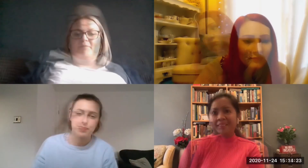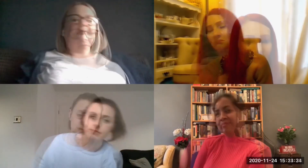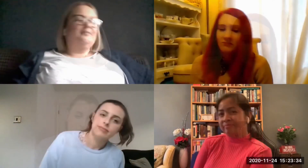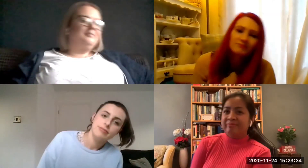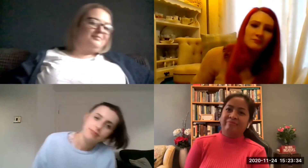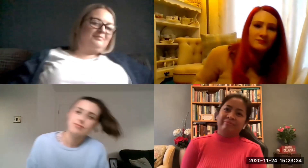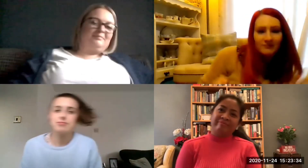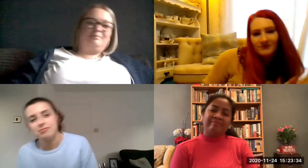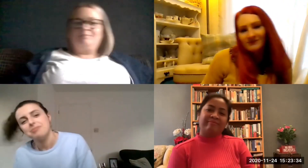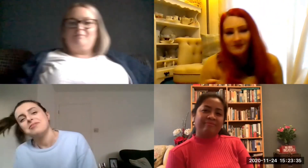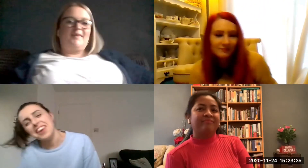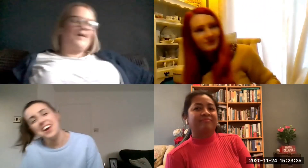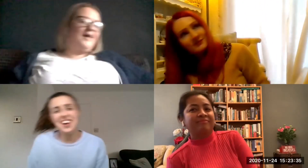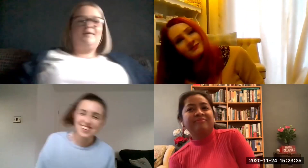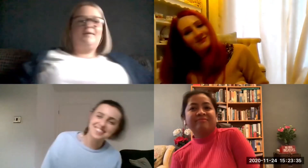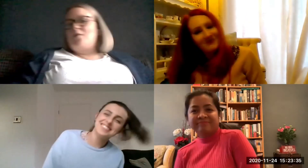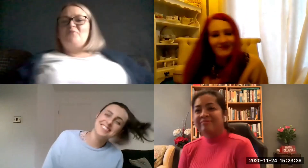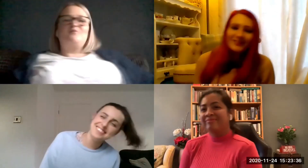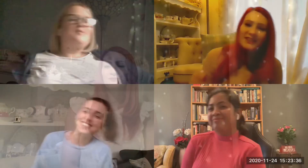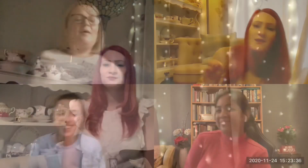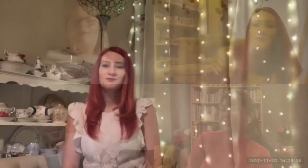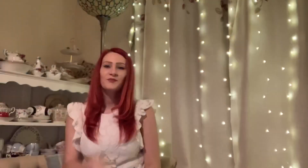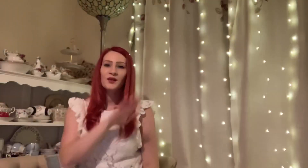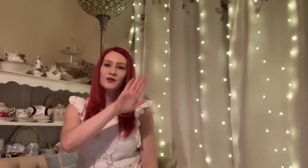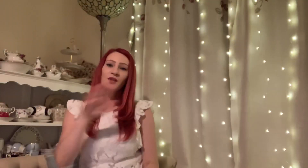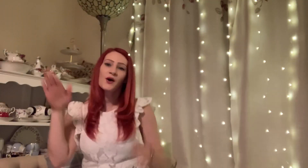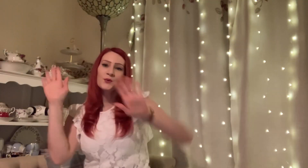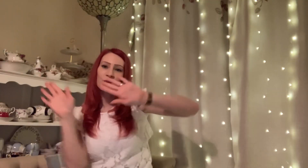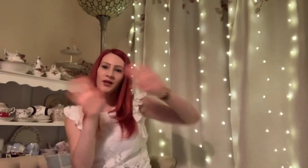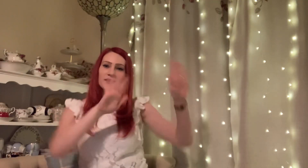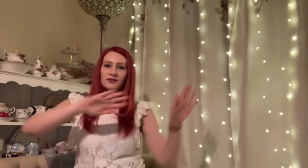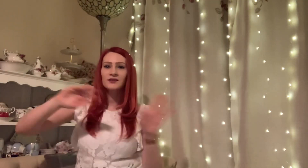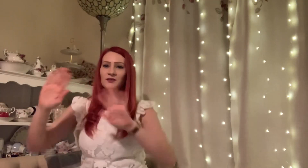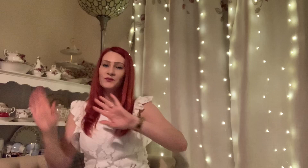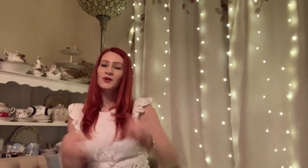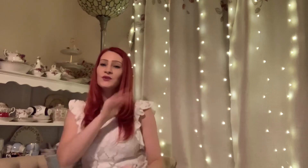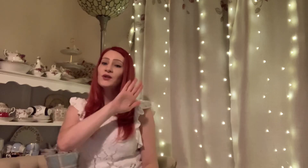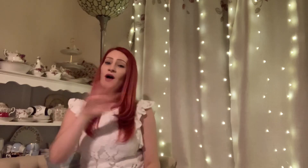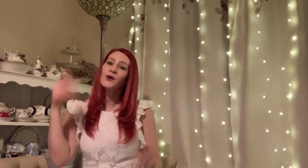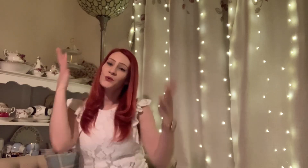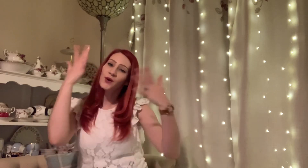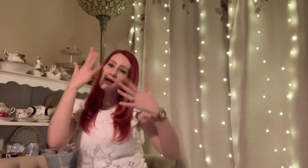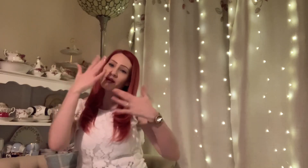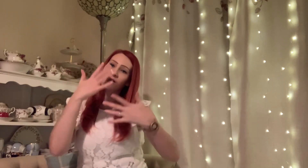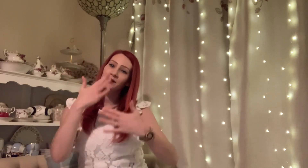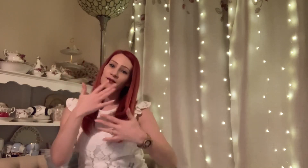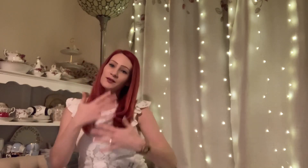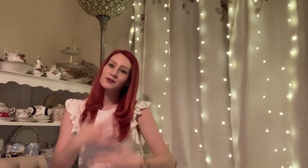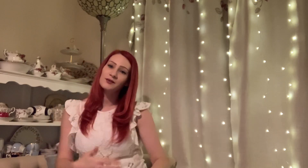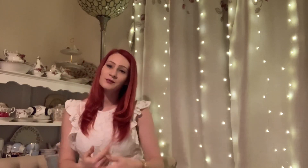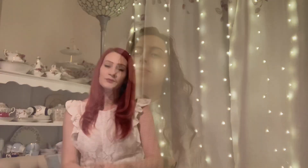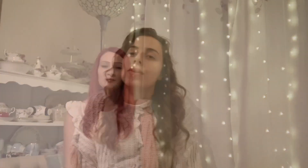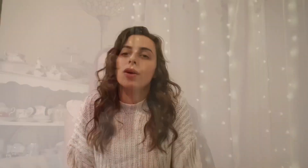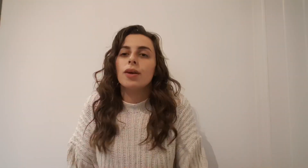Oh no darling No wind, no rain, oh